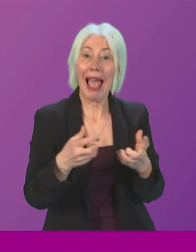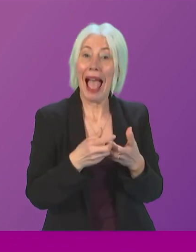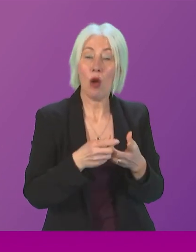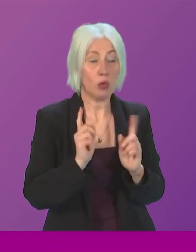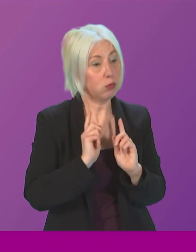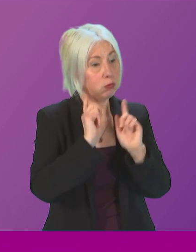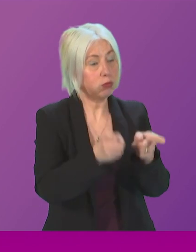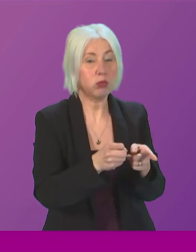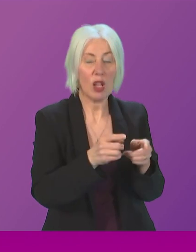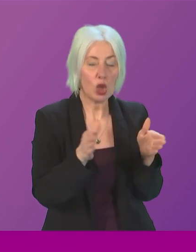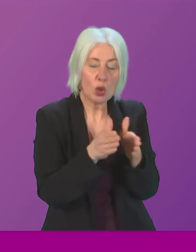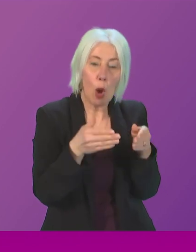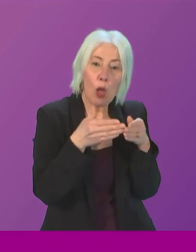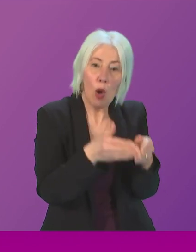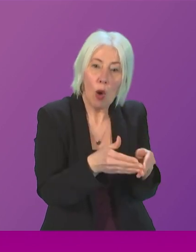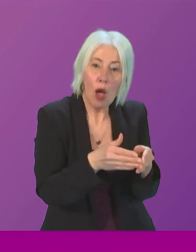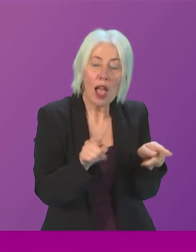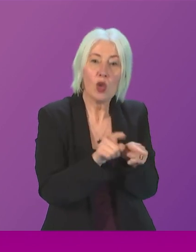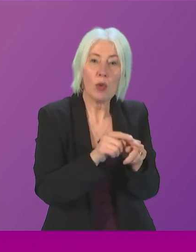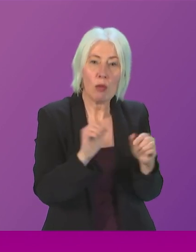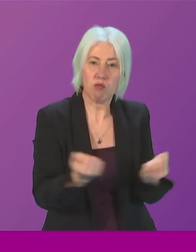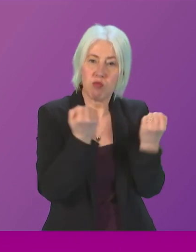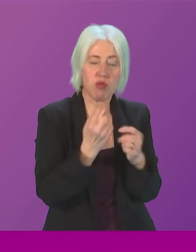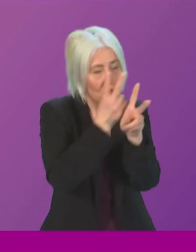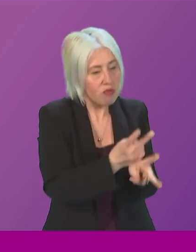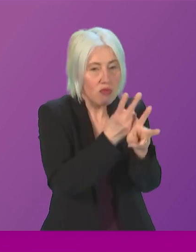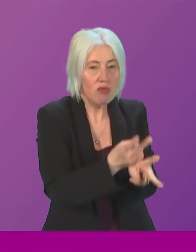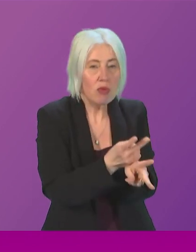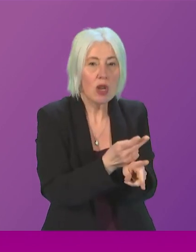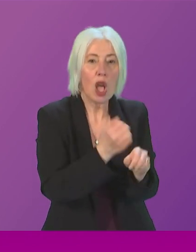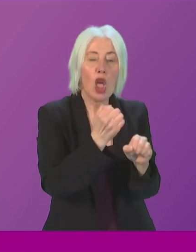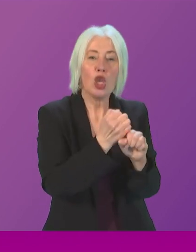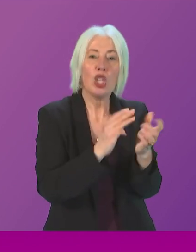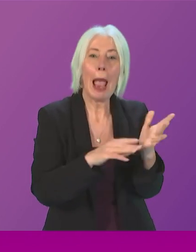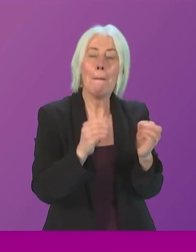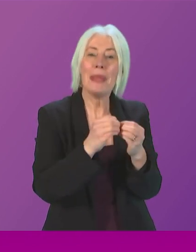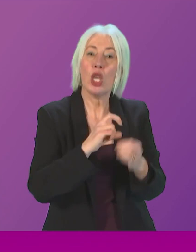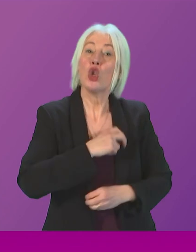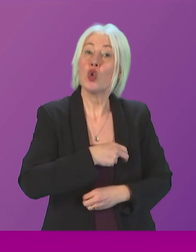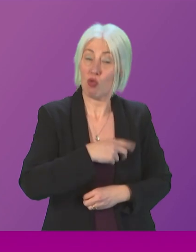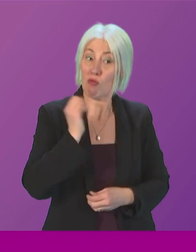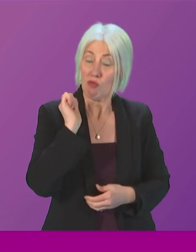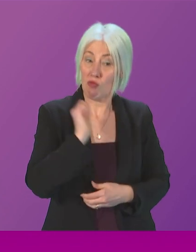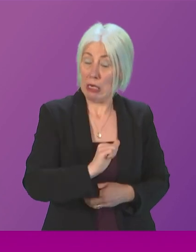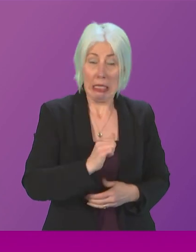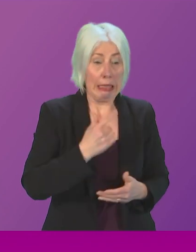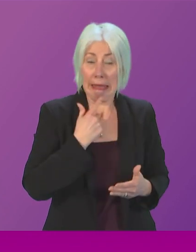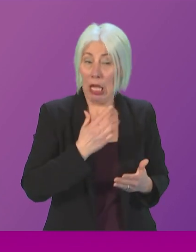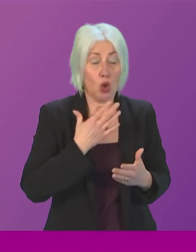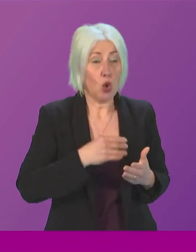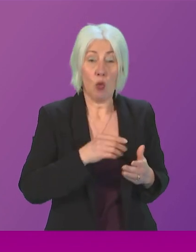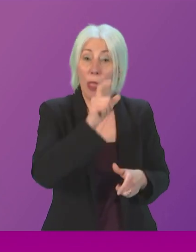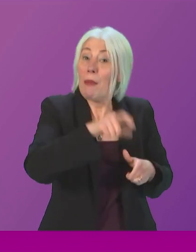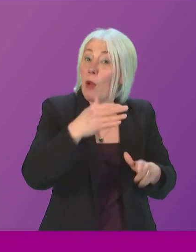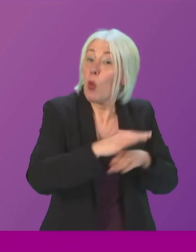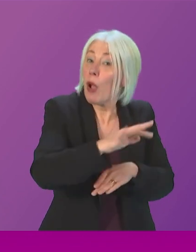award of smaller vessels with robust oversight in place the GMB are right changing ownership and plunging the workforce into more uncertainty